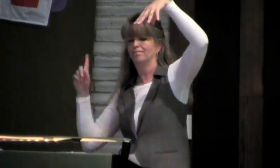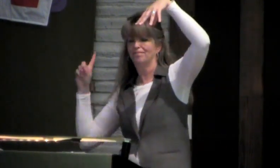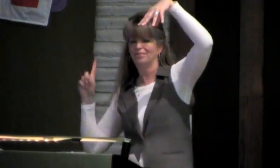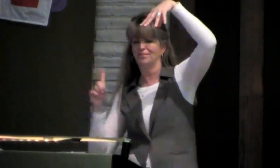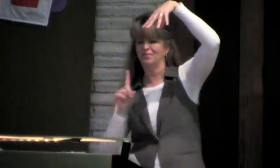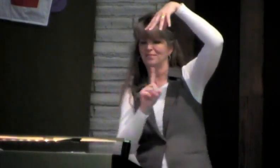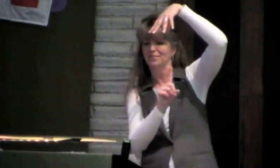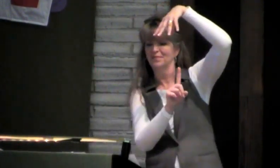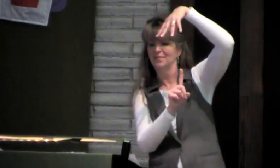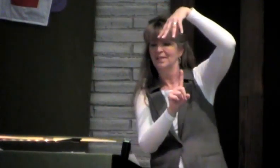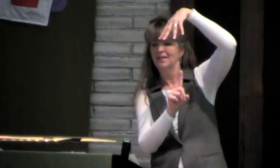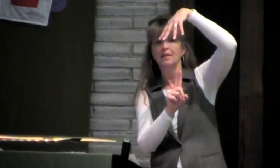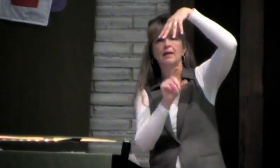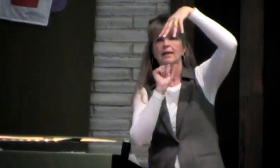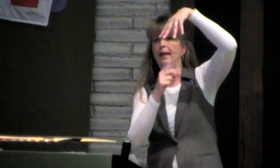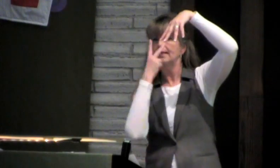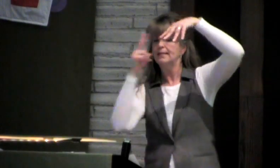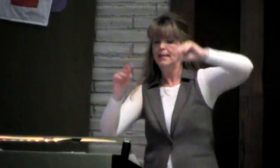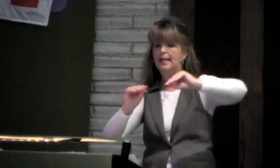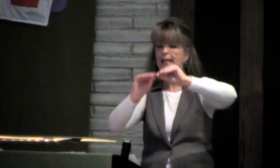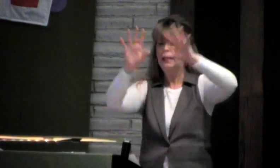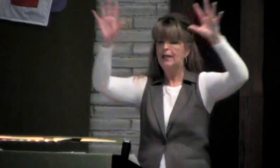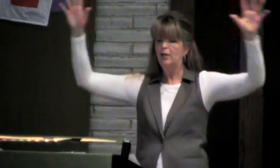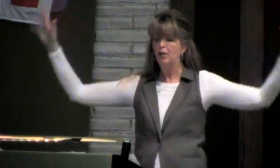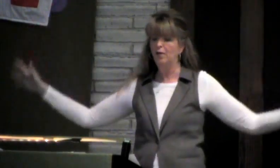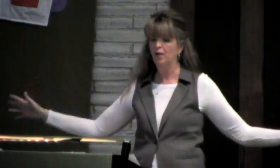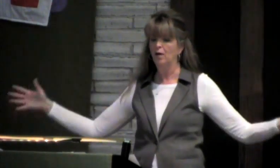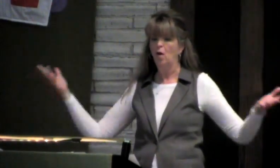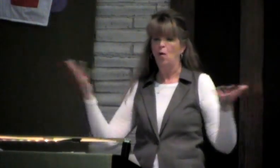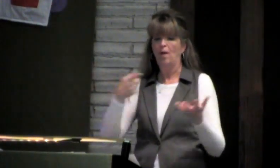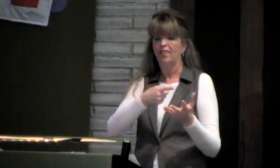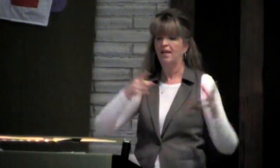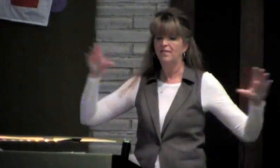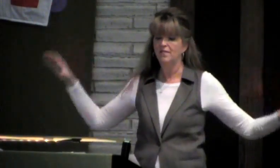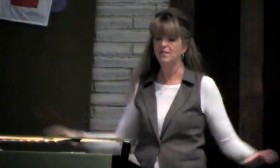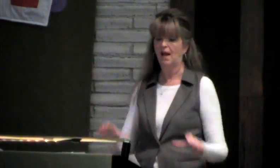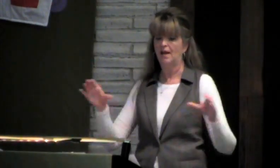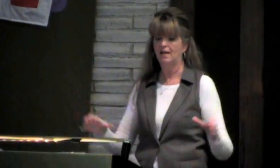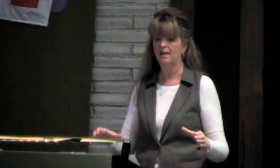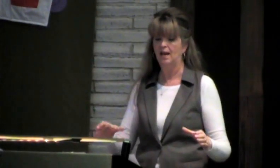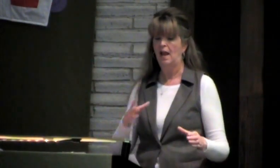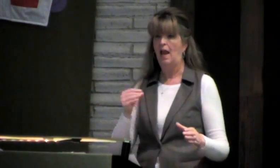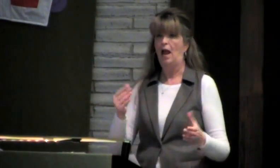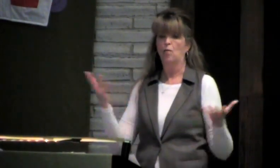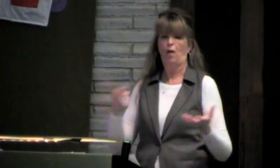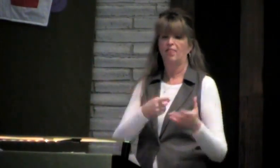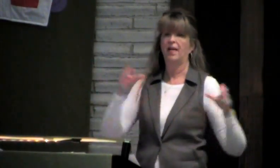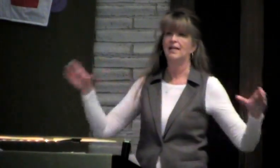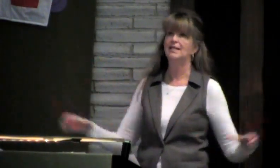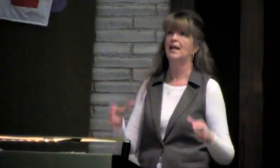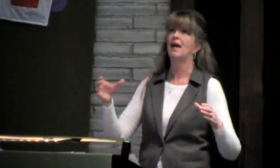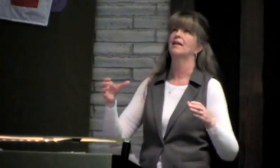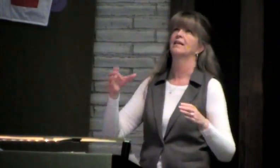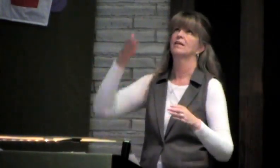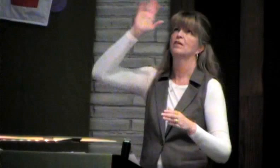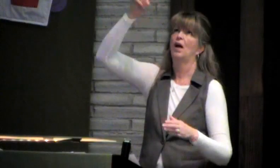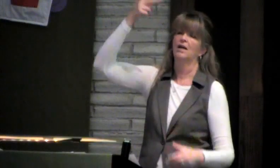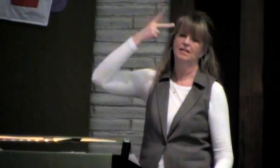comes into the light so that they be seen plainly that what they have done has been